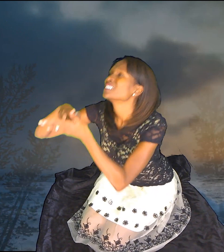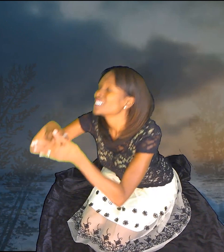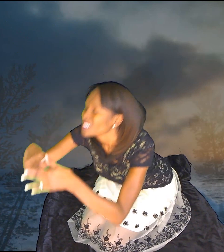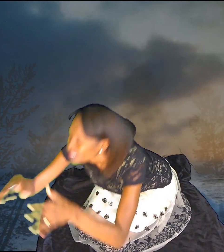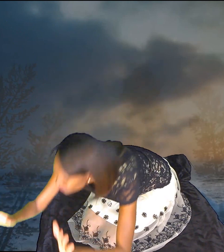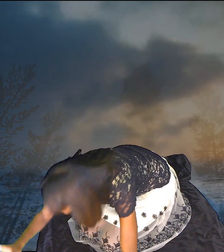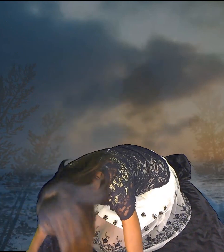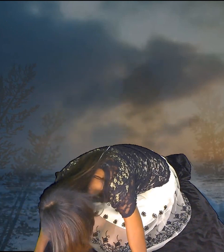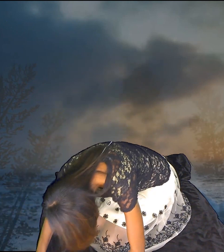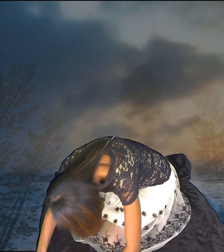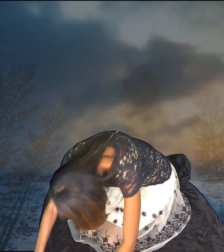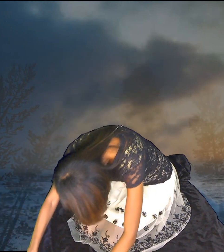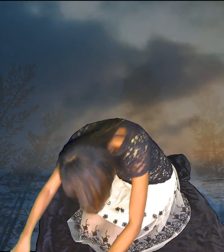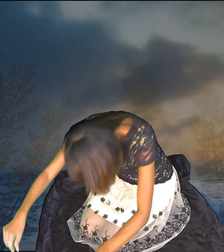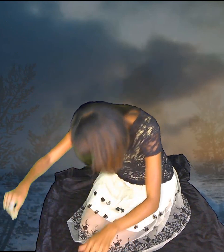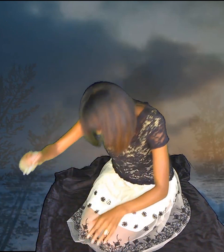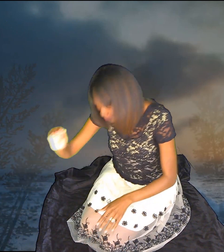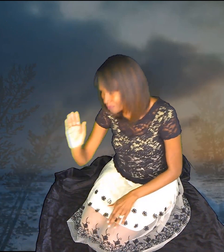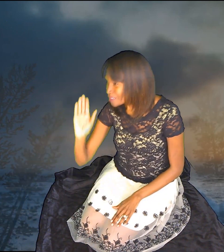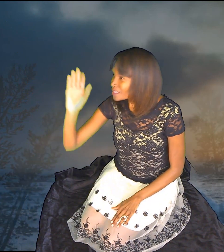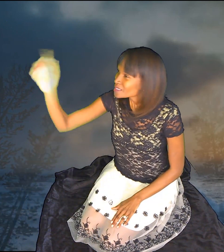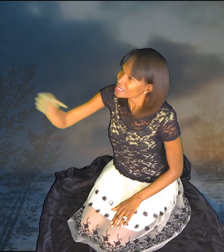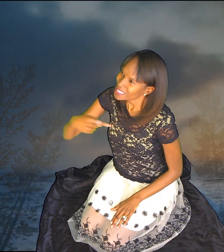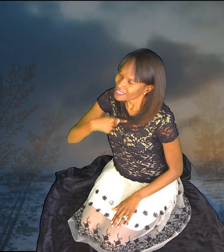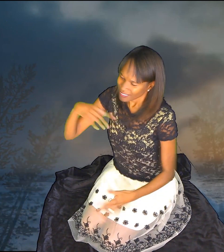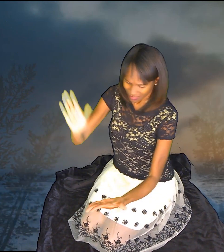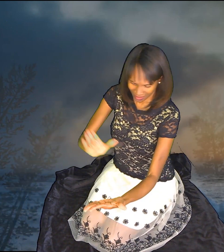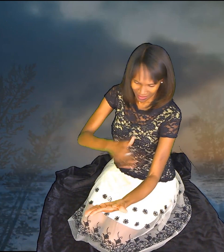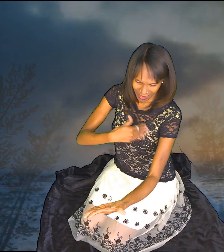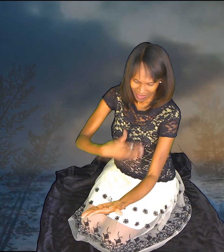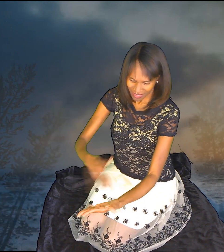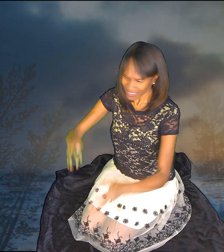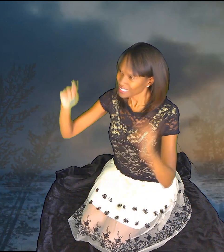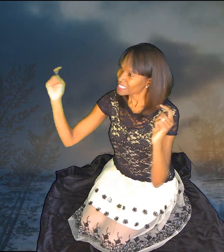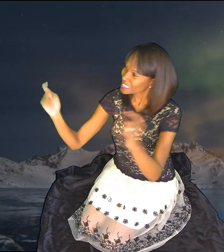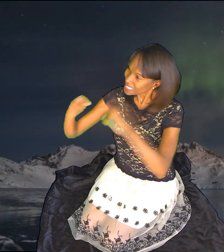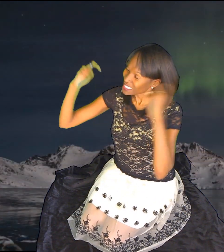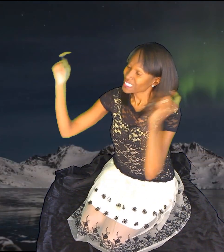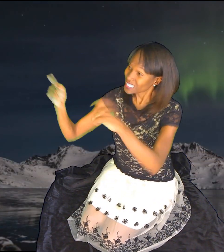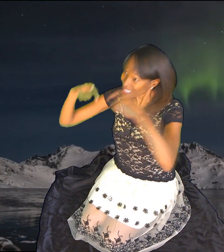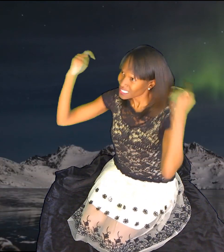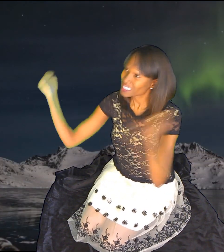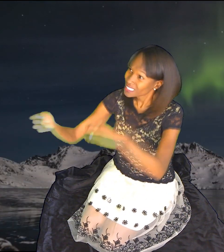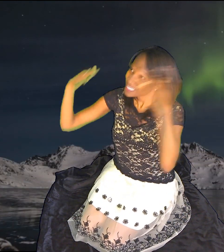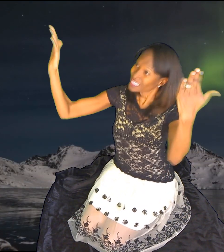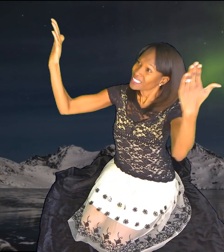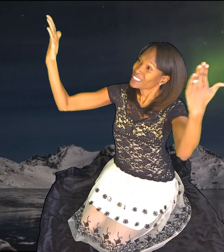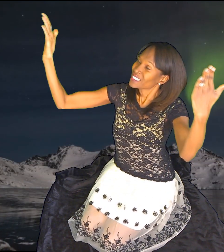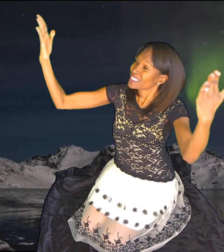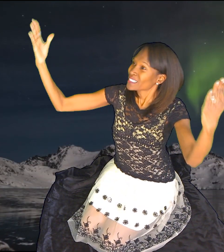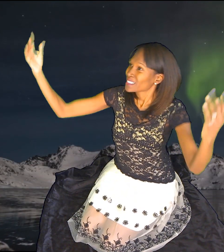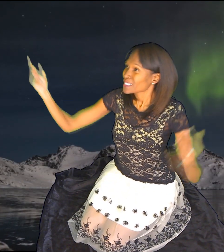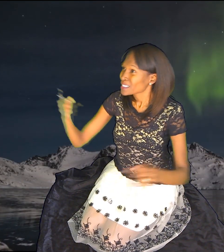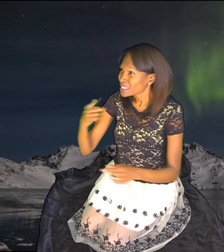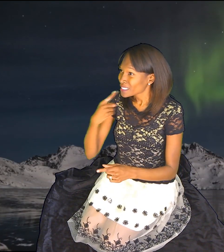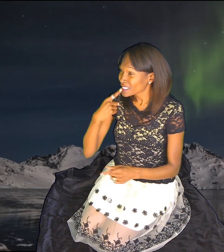knees? Will I fall? Will I sing hallelujah? Will I be